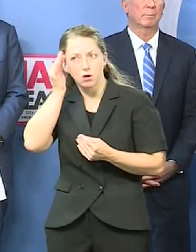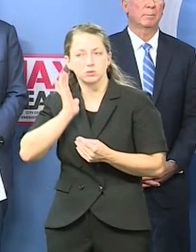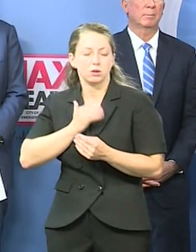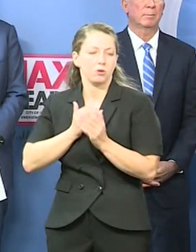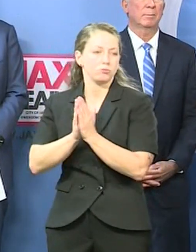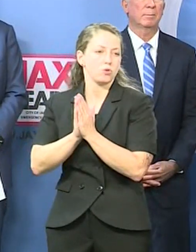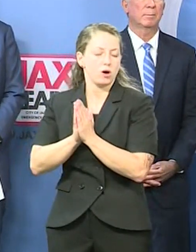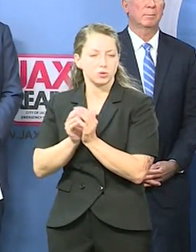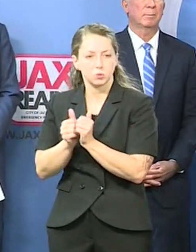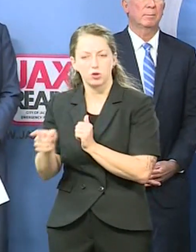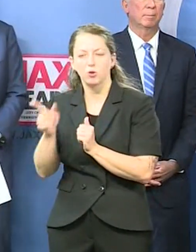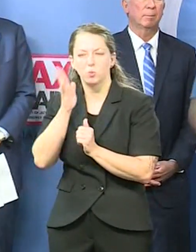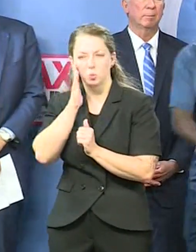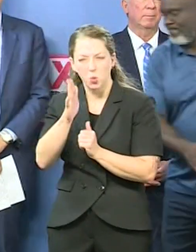pull it through. door?